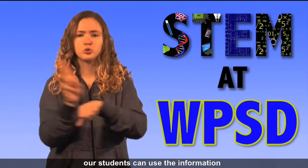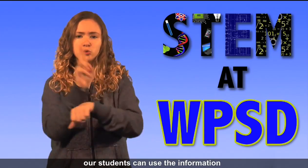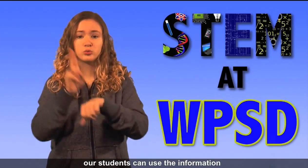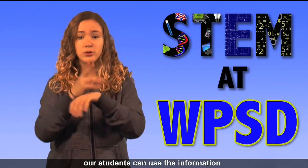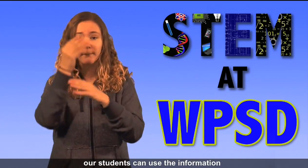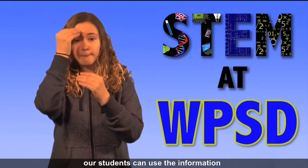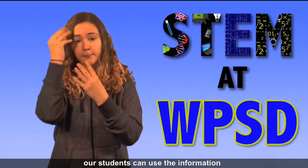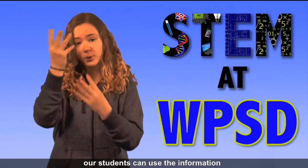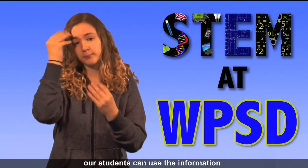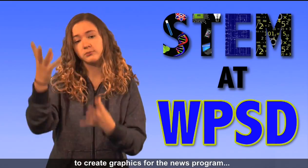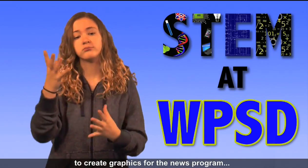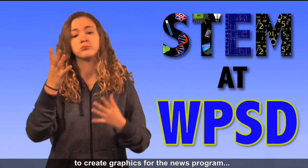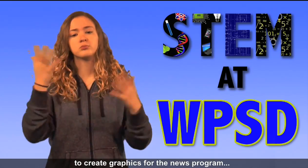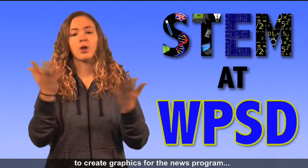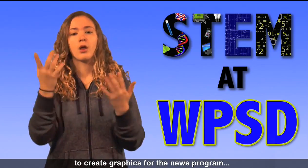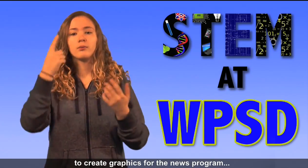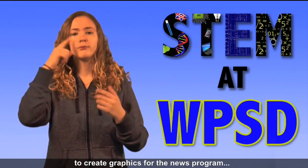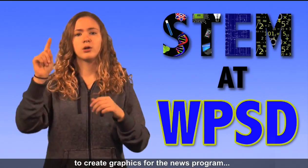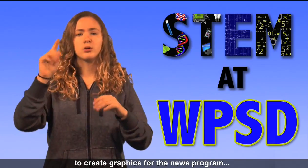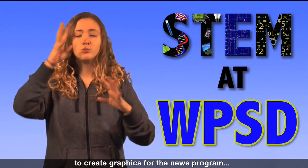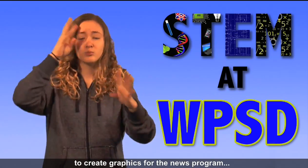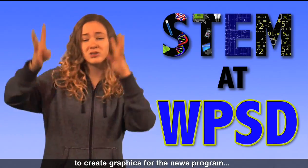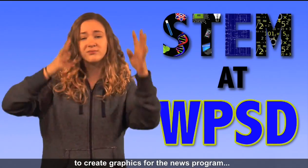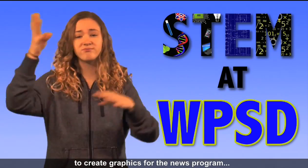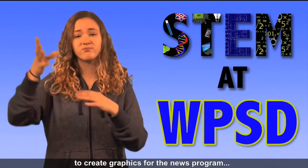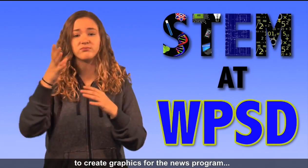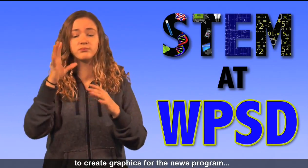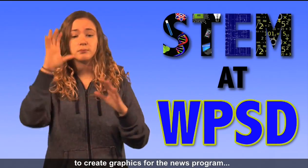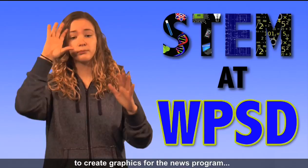can use the information to create graphics for the news program.